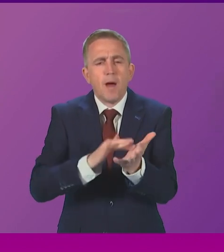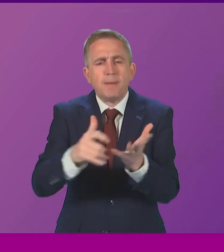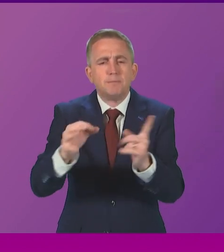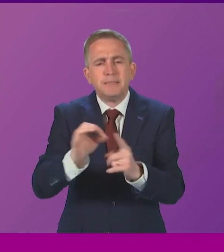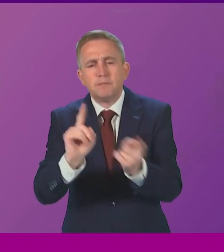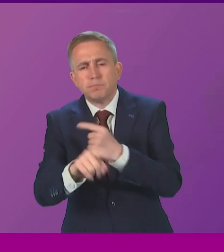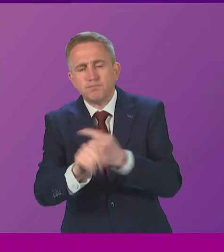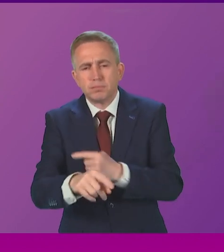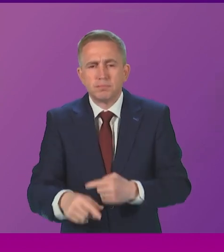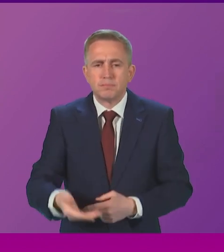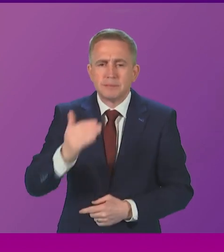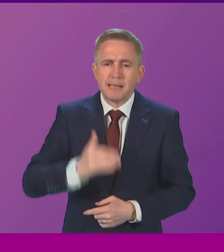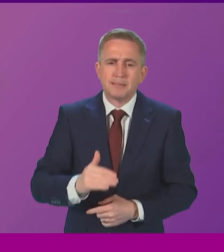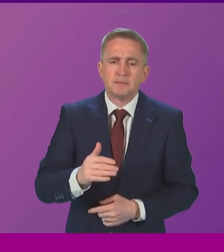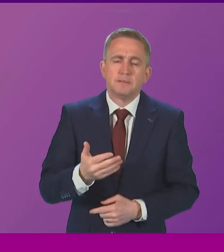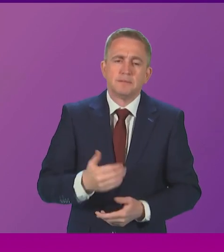call Co-Cab Stewart?